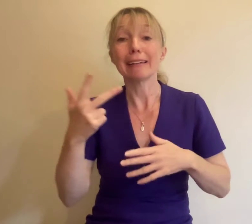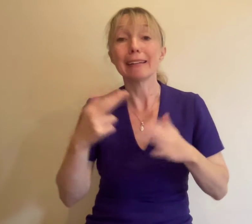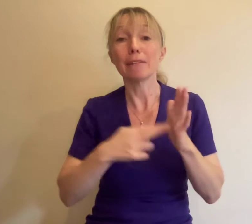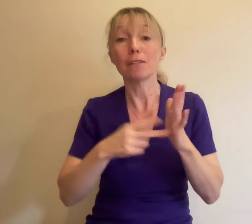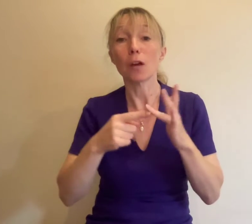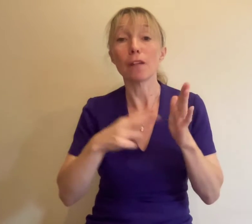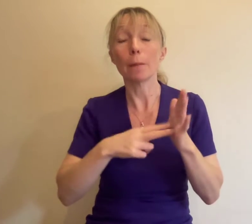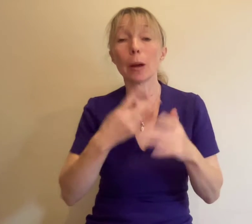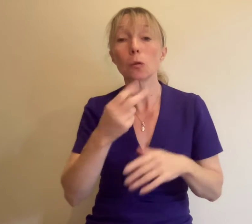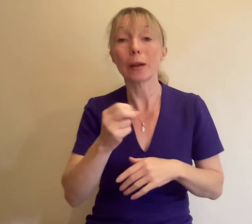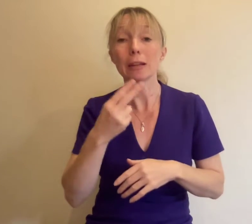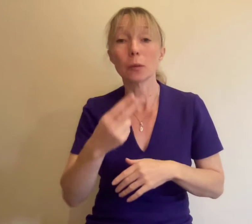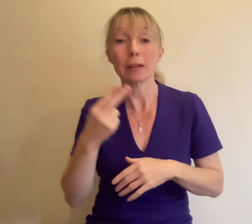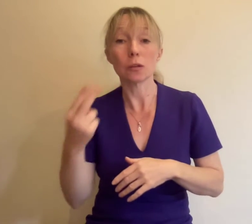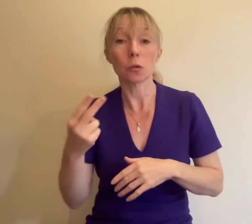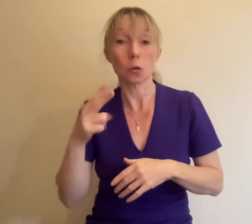19. writers will be longlisted